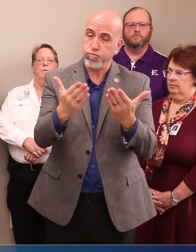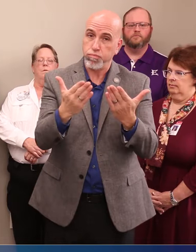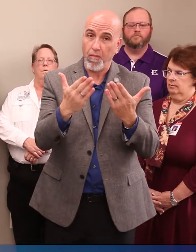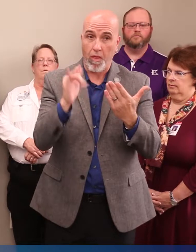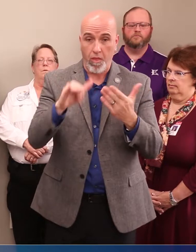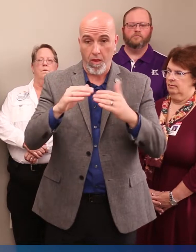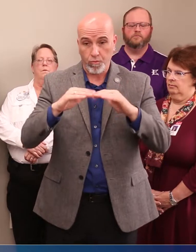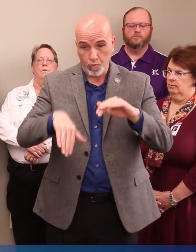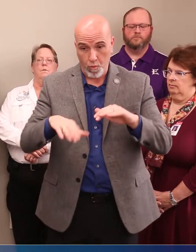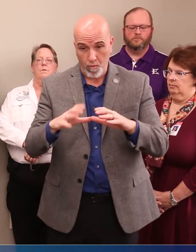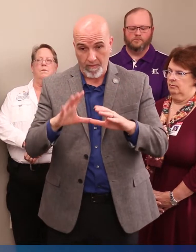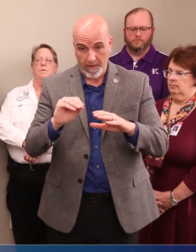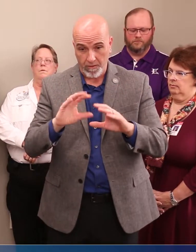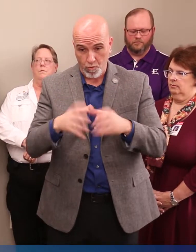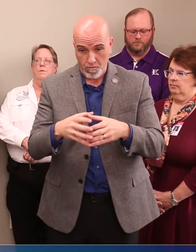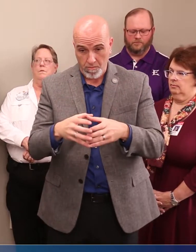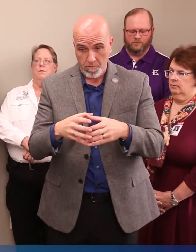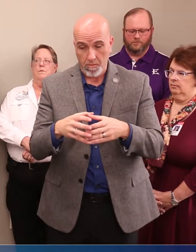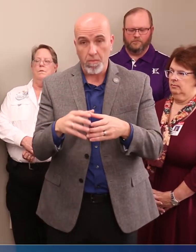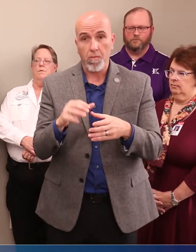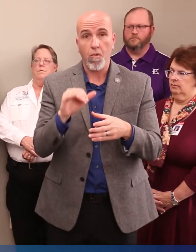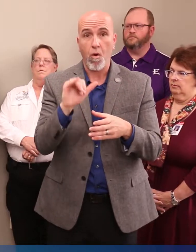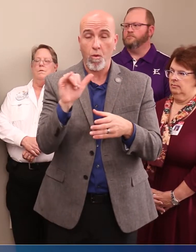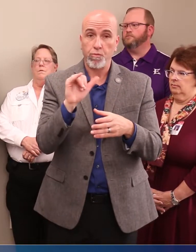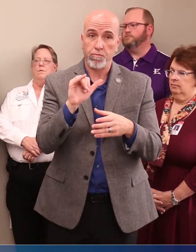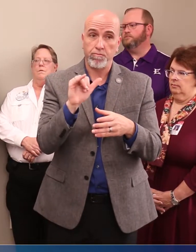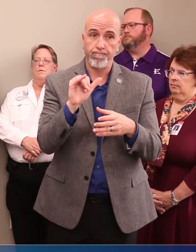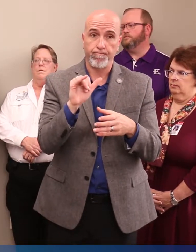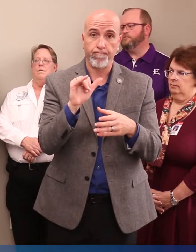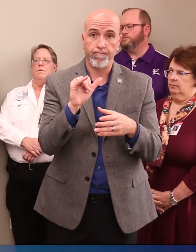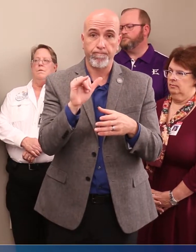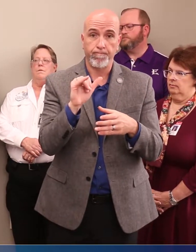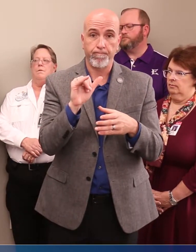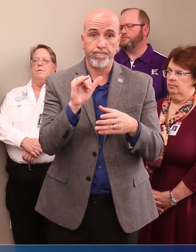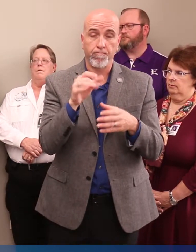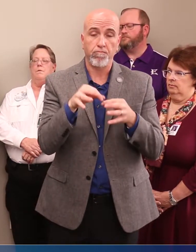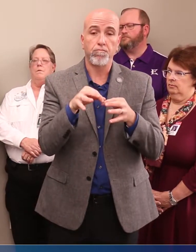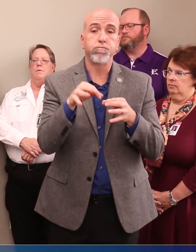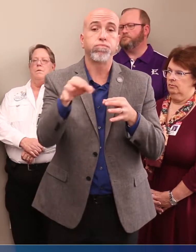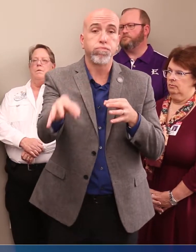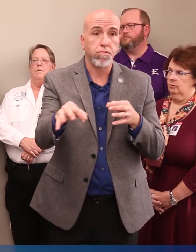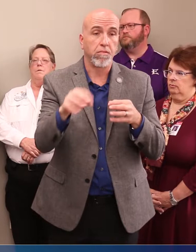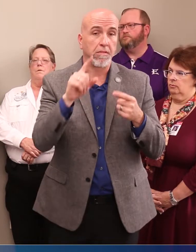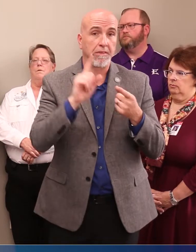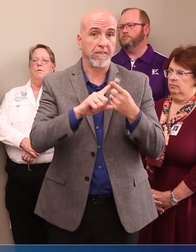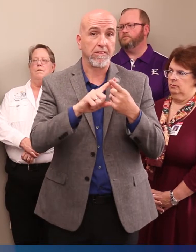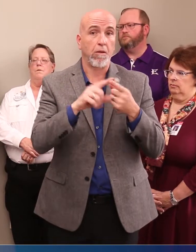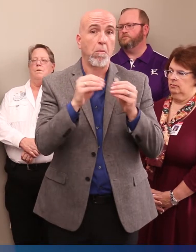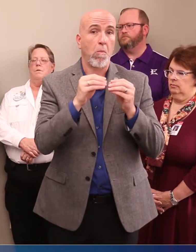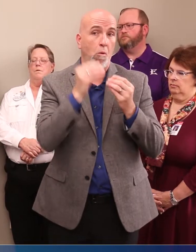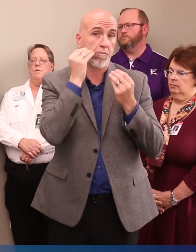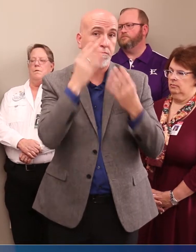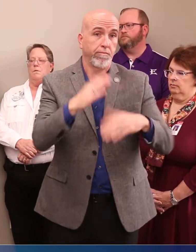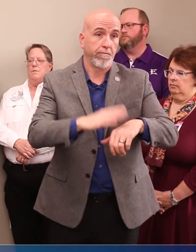groups also be postponed until further notice.